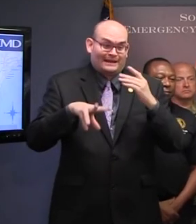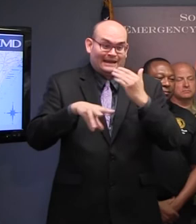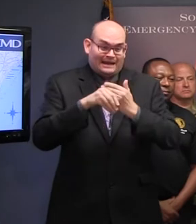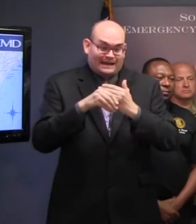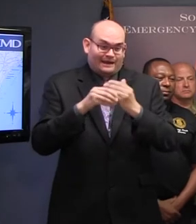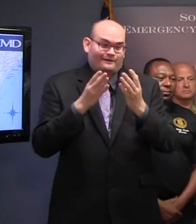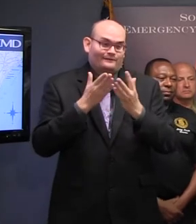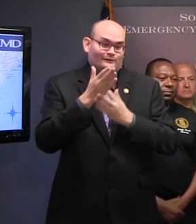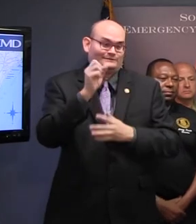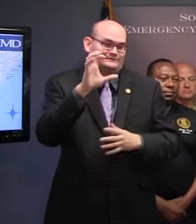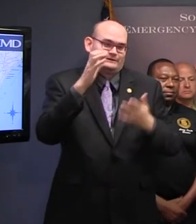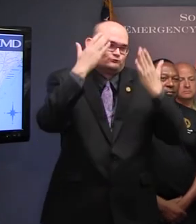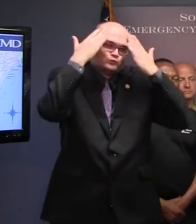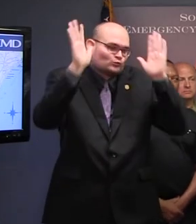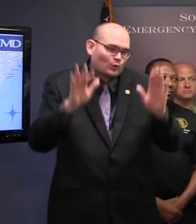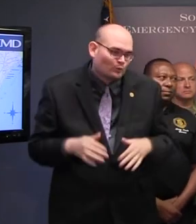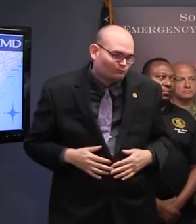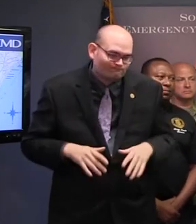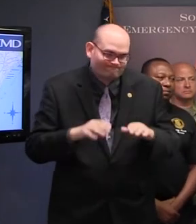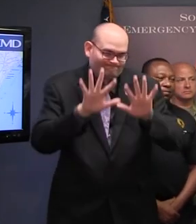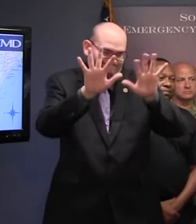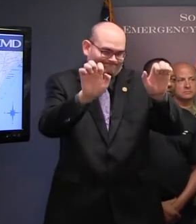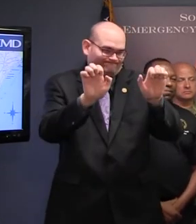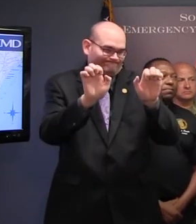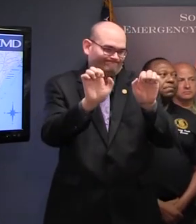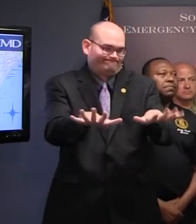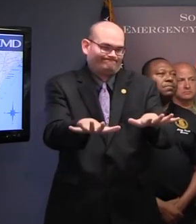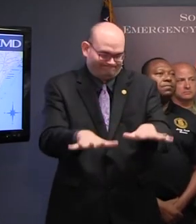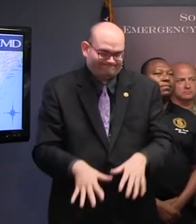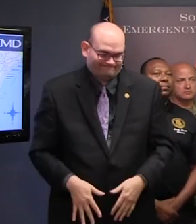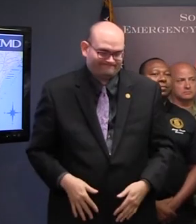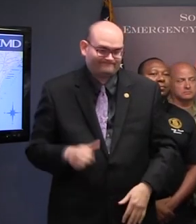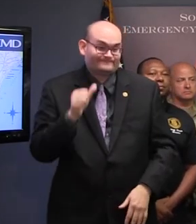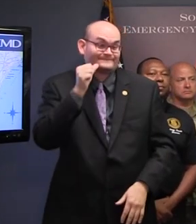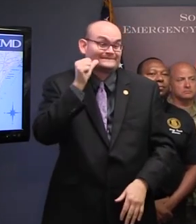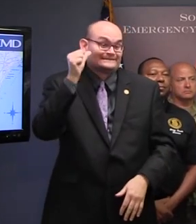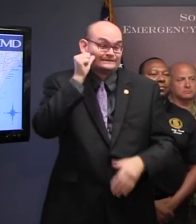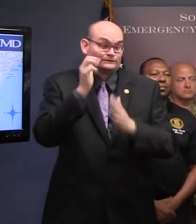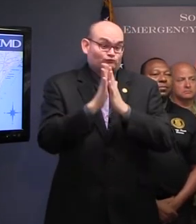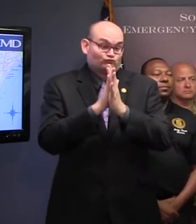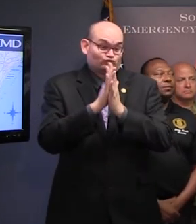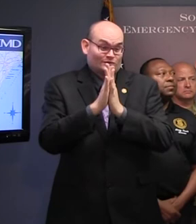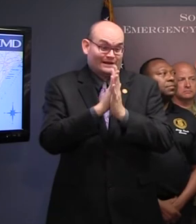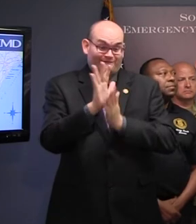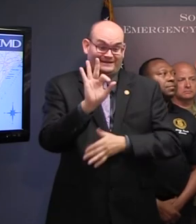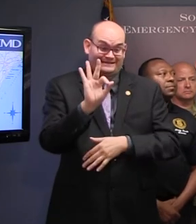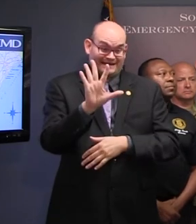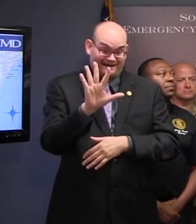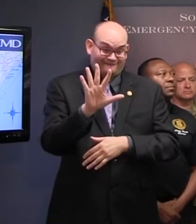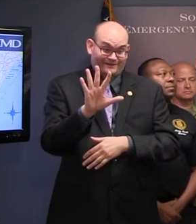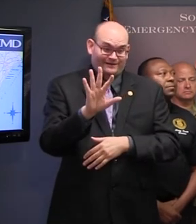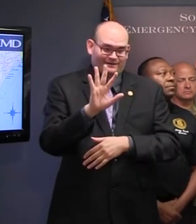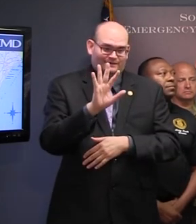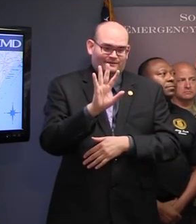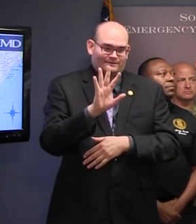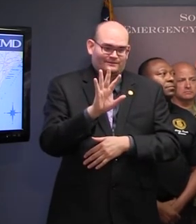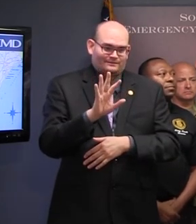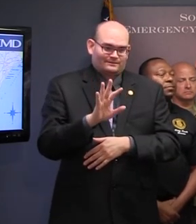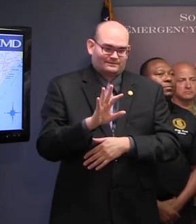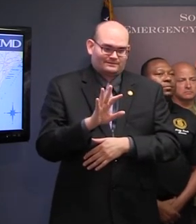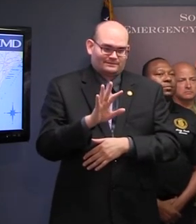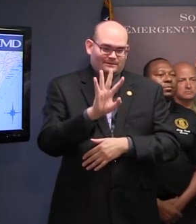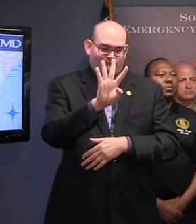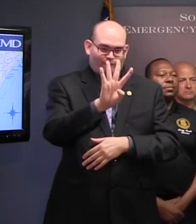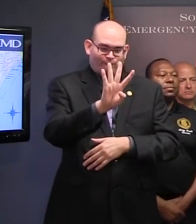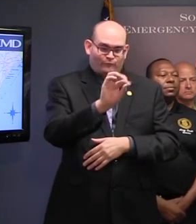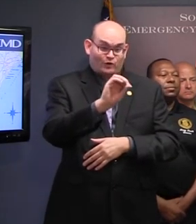traffic on I-95 yesterday was up about 40%. So those are two unknowns. We have a lot more people on the